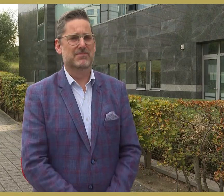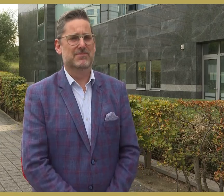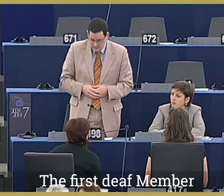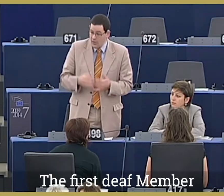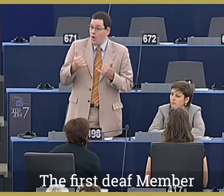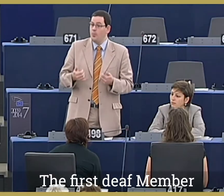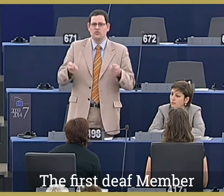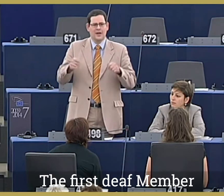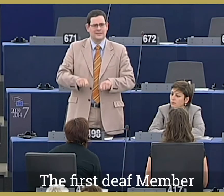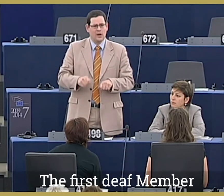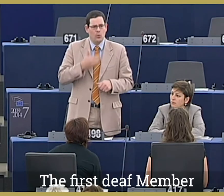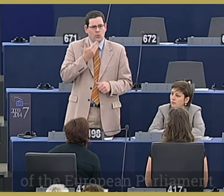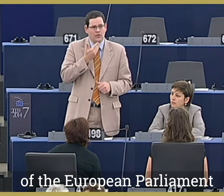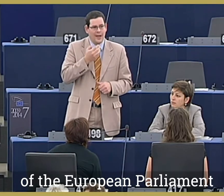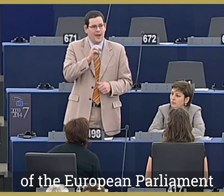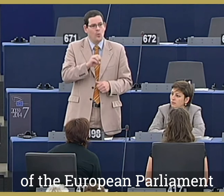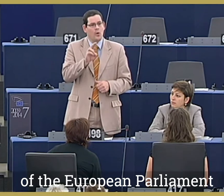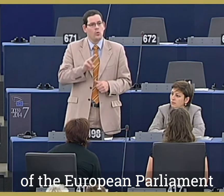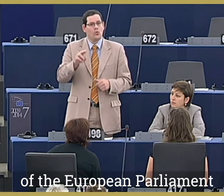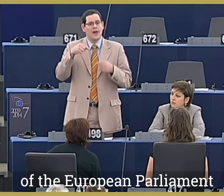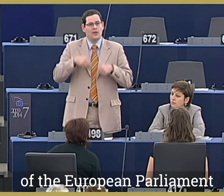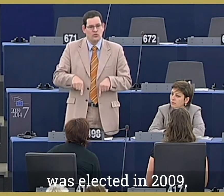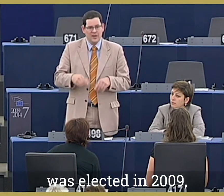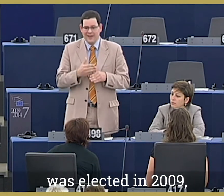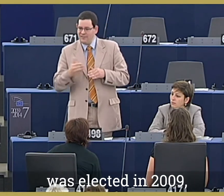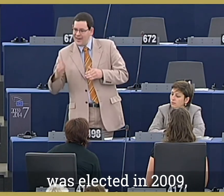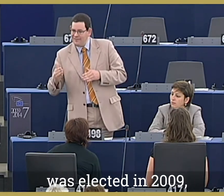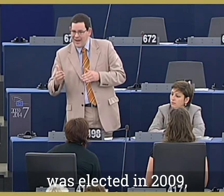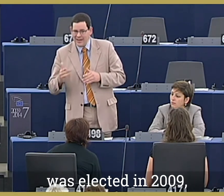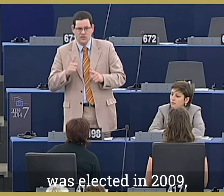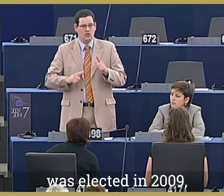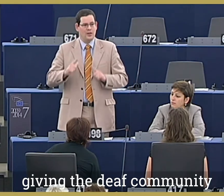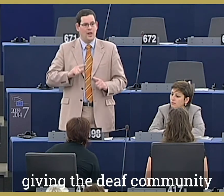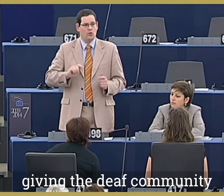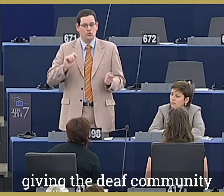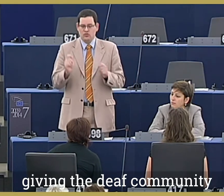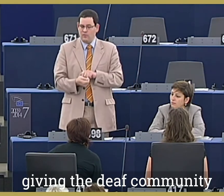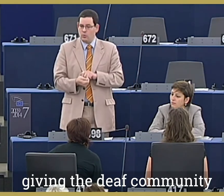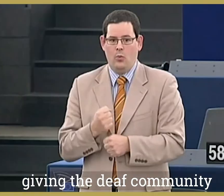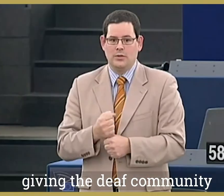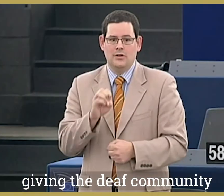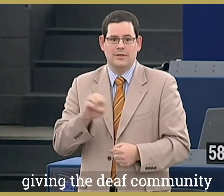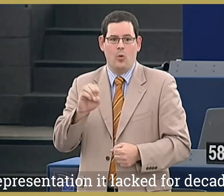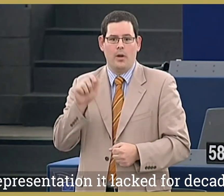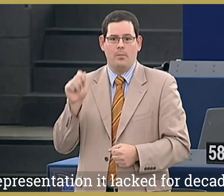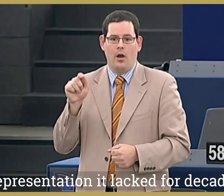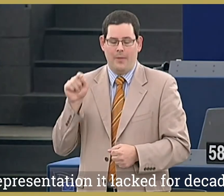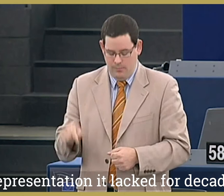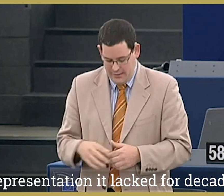The first deaf member of the European Parliament was elected in 2009, giving the deaf community representation it